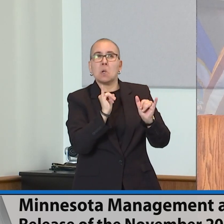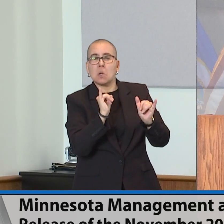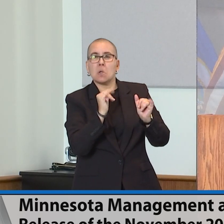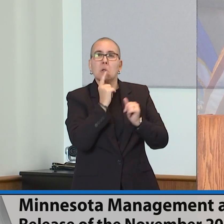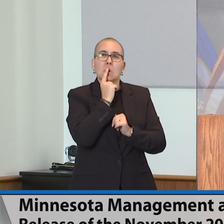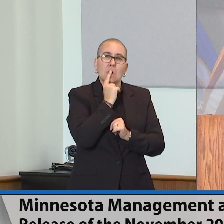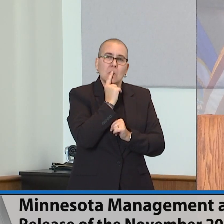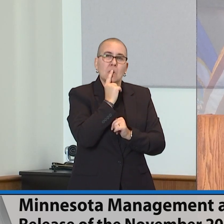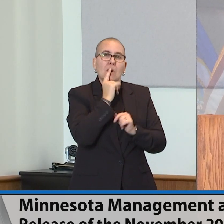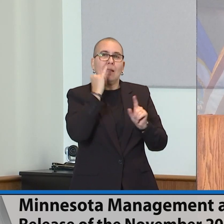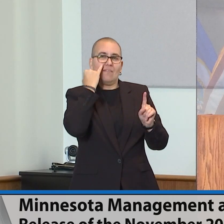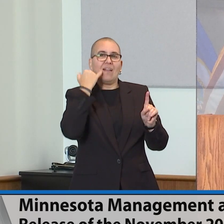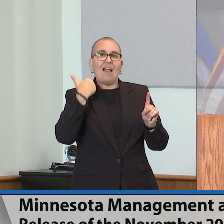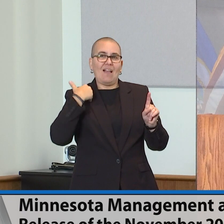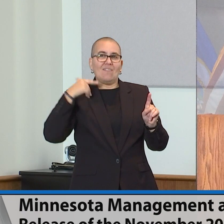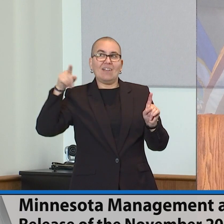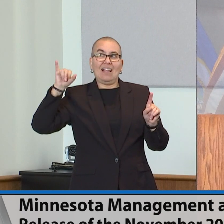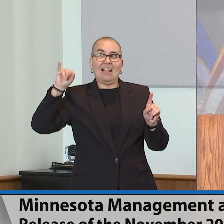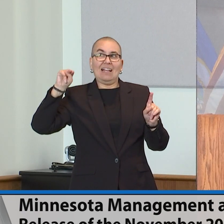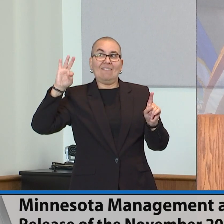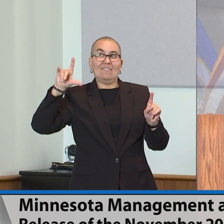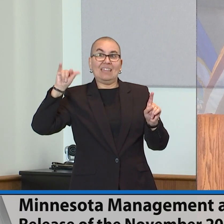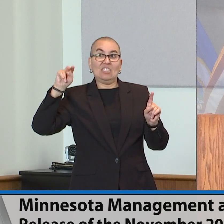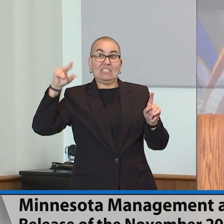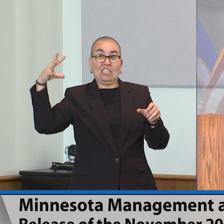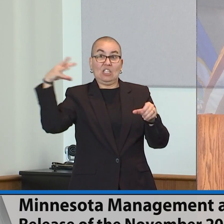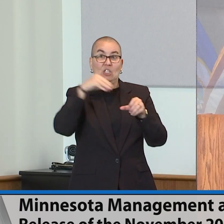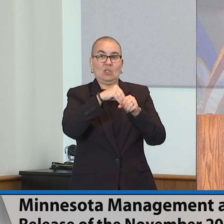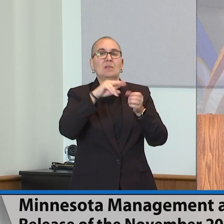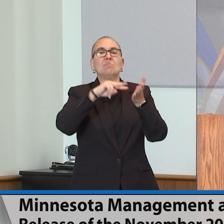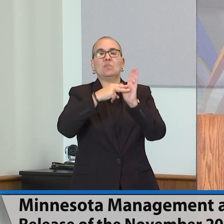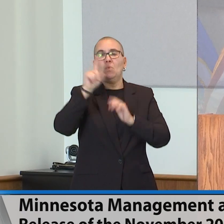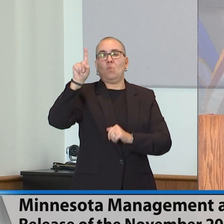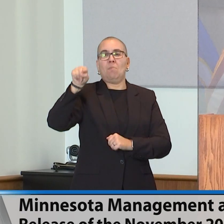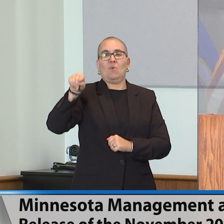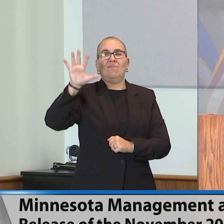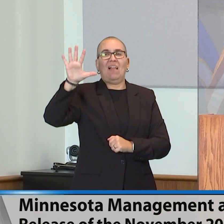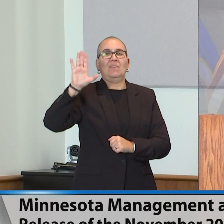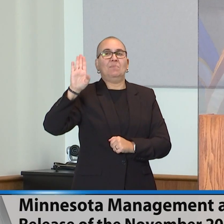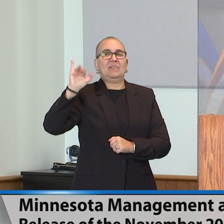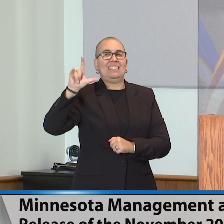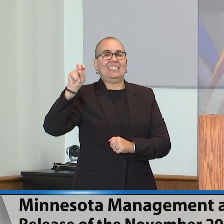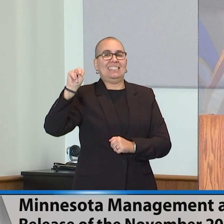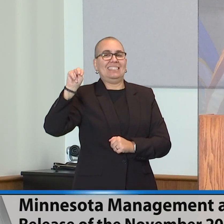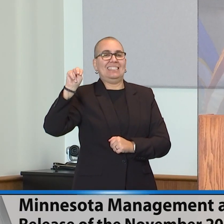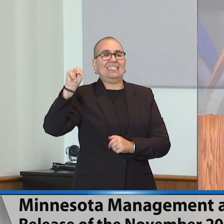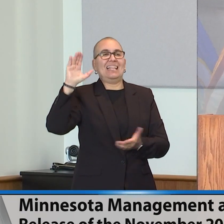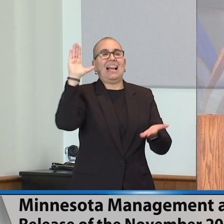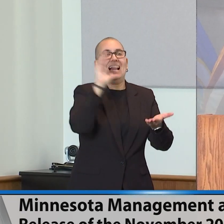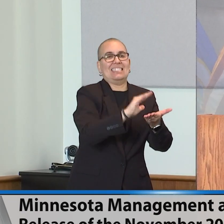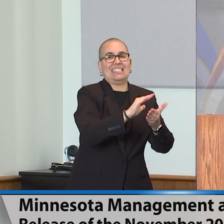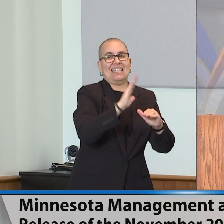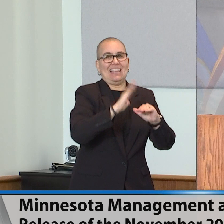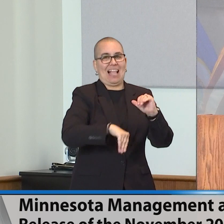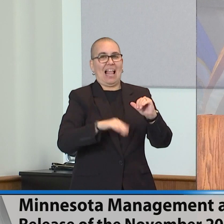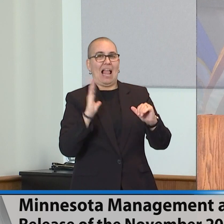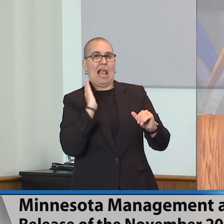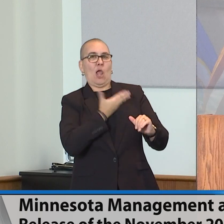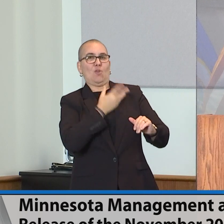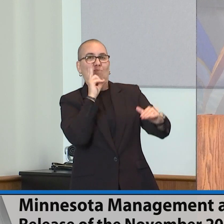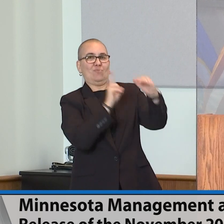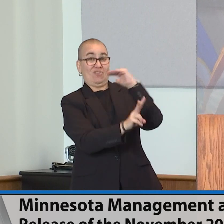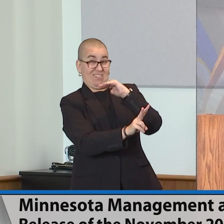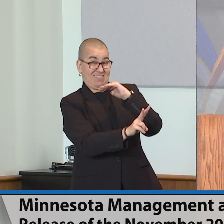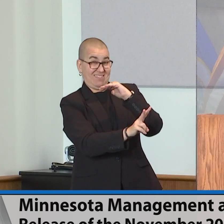Commissioner, could you or any of the smart folks you brought with you tell us if you can